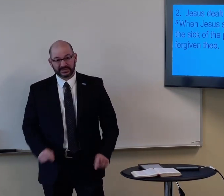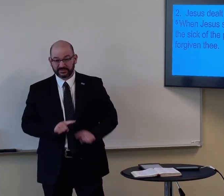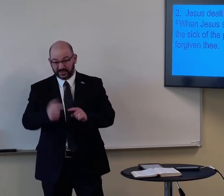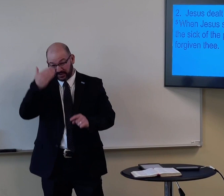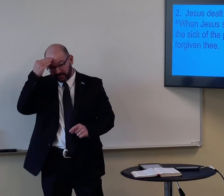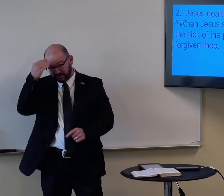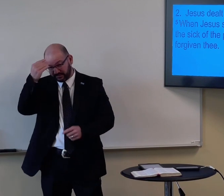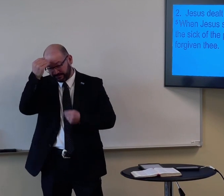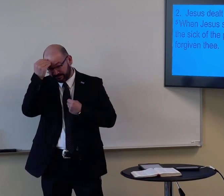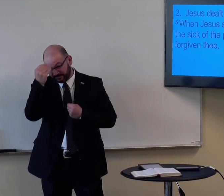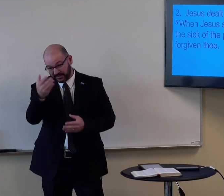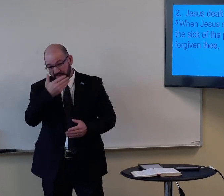Enjoy time together.